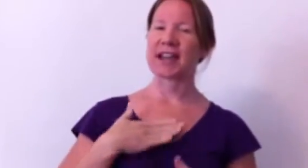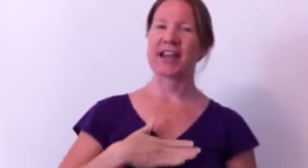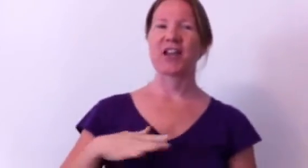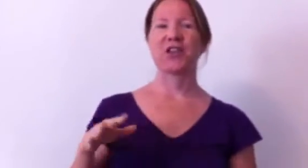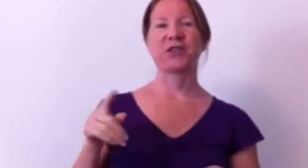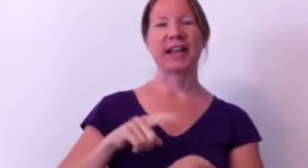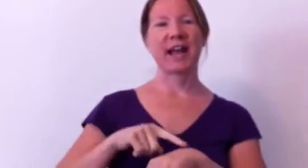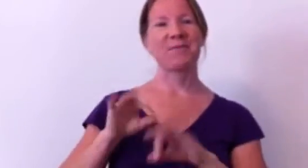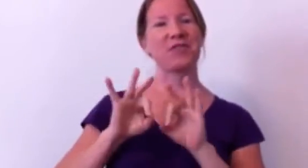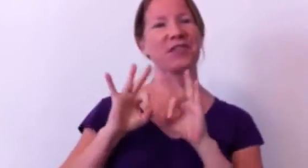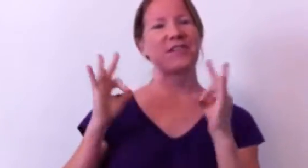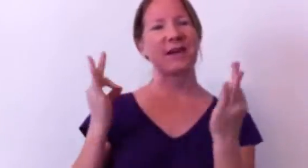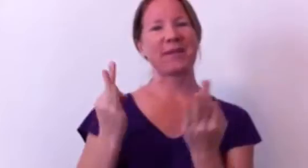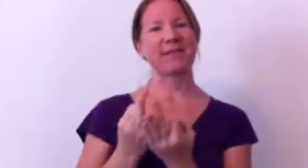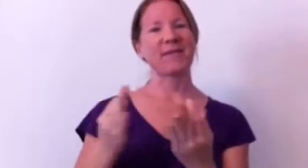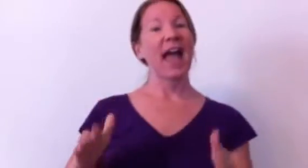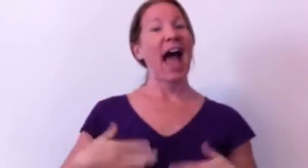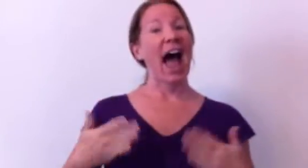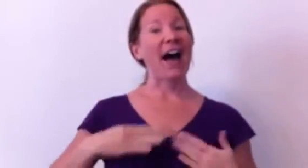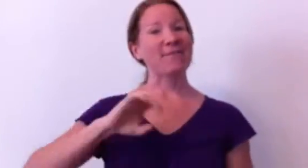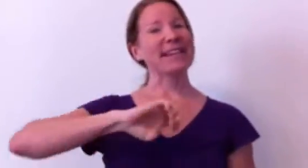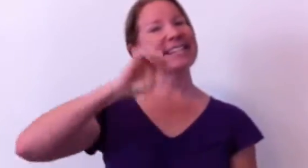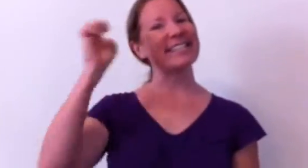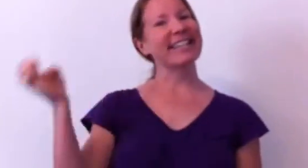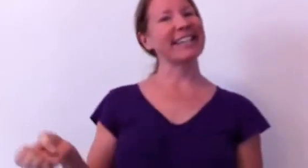your time with your family. Happy Easter!